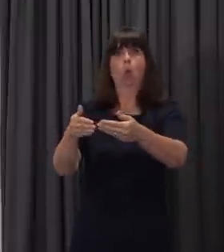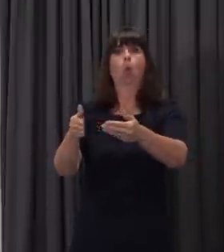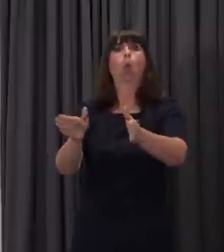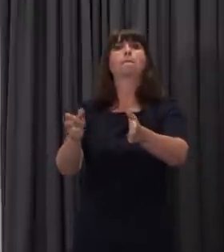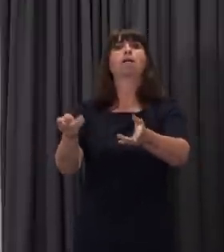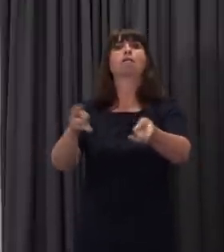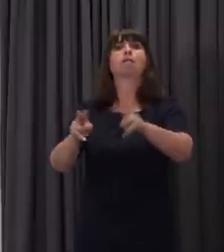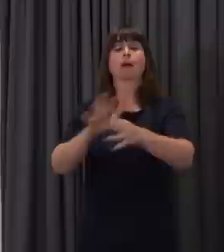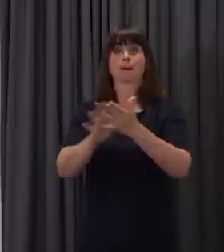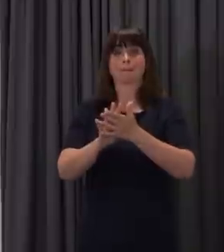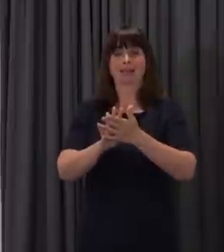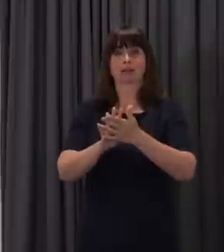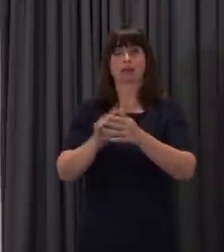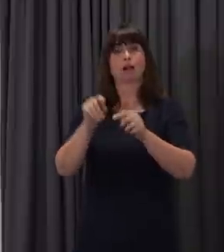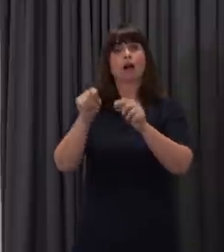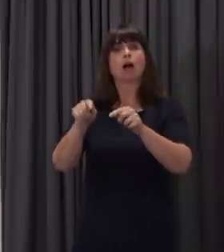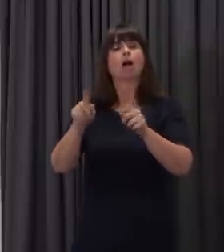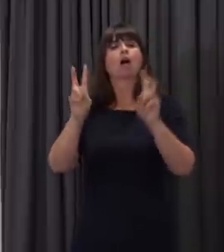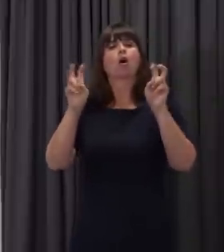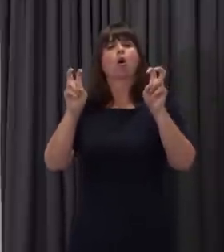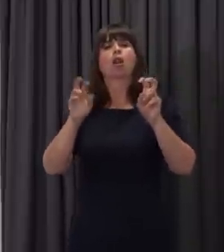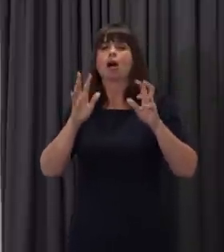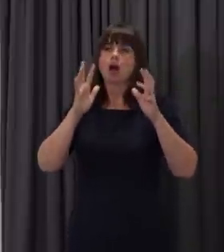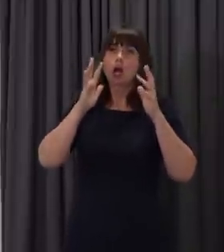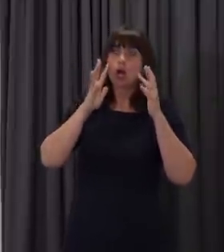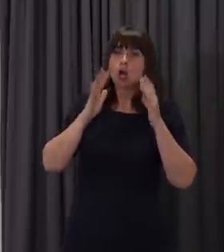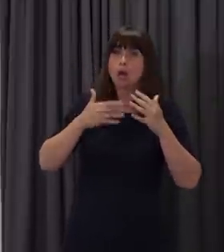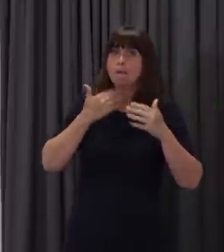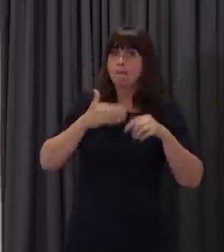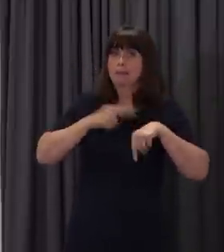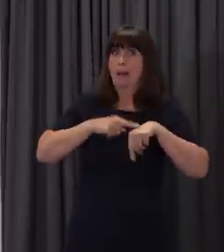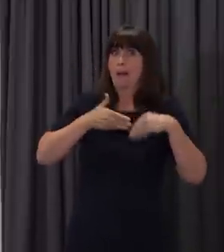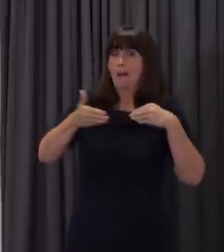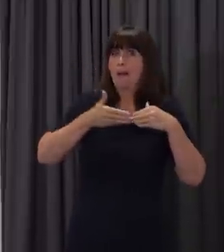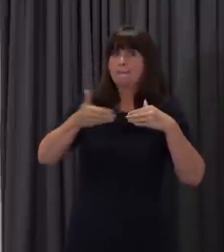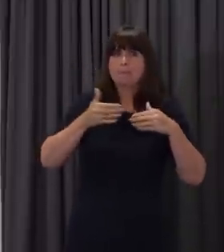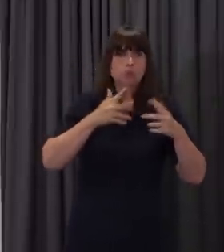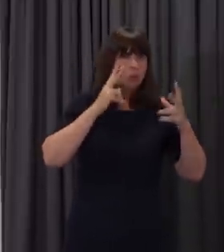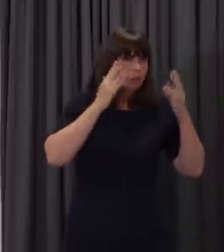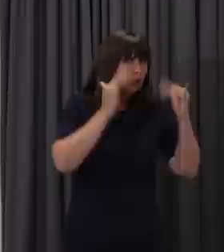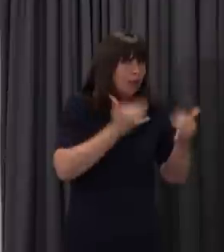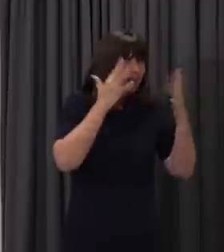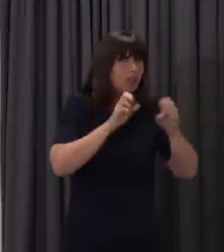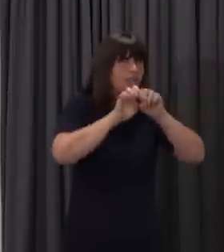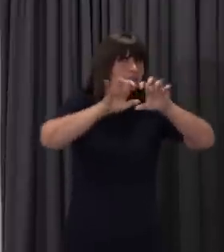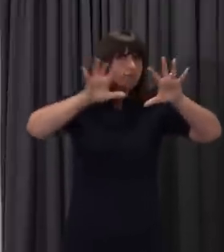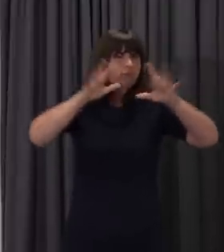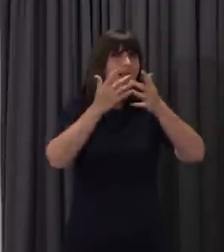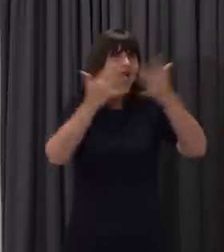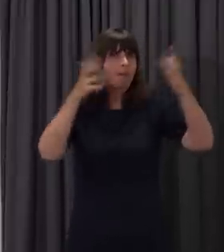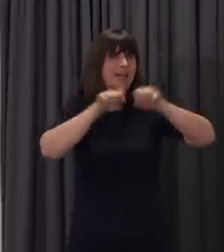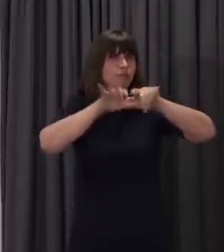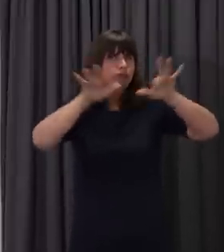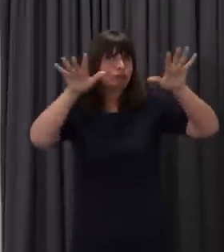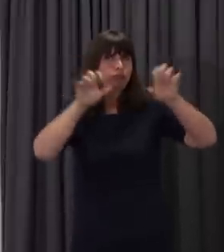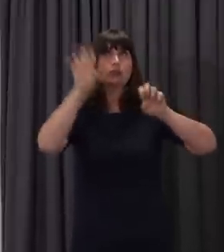check-ins. So that's further time to analyse what the data is telling us, what the infection rates are